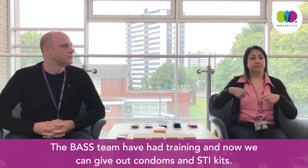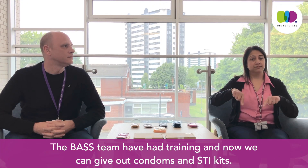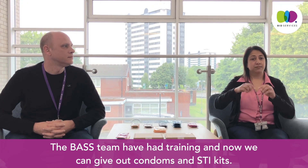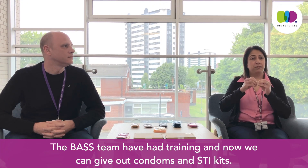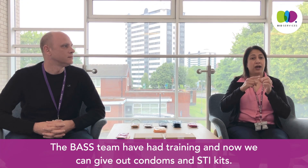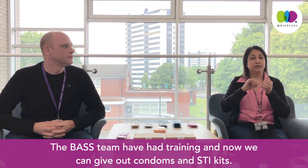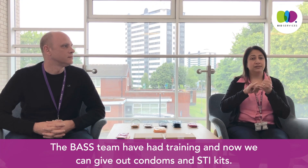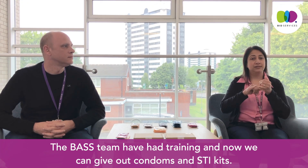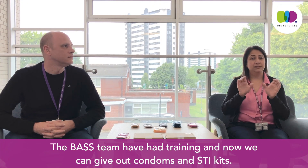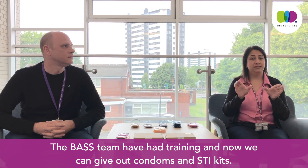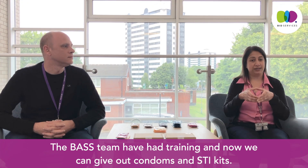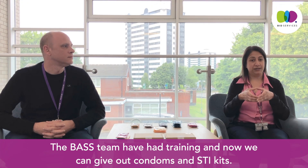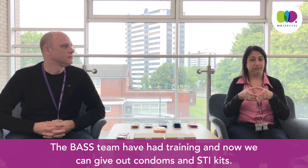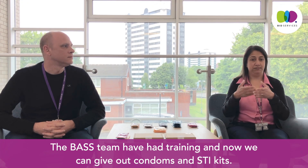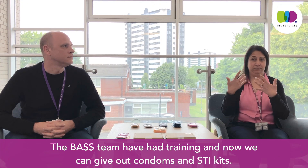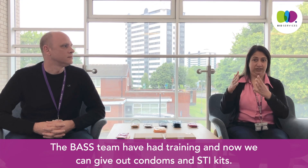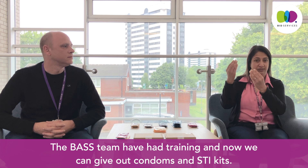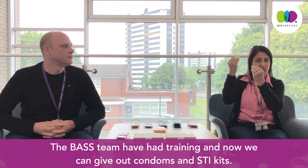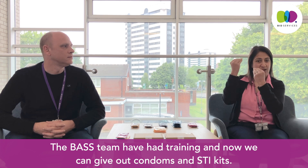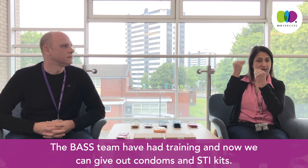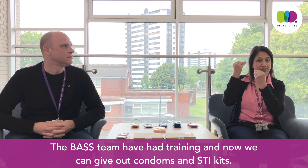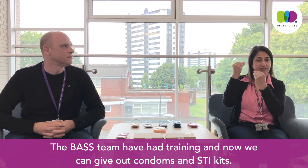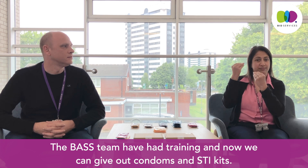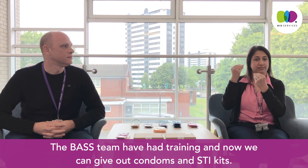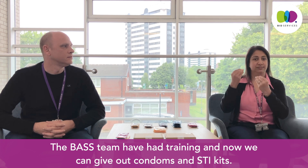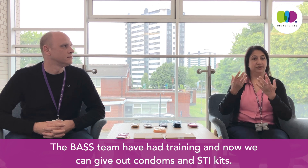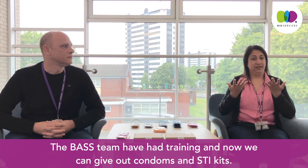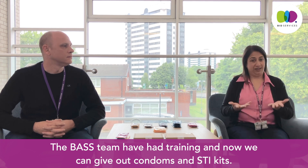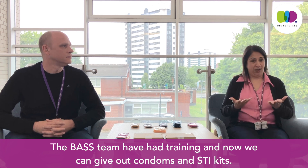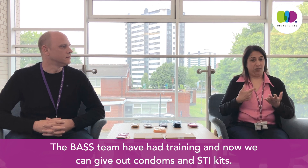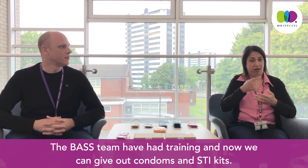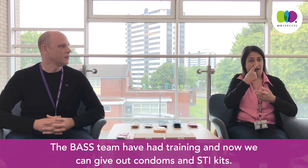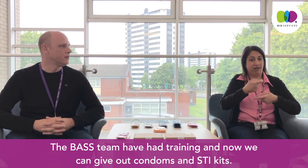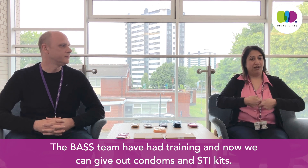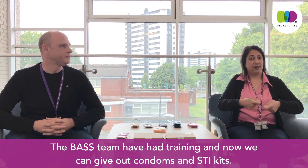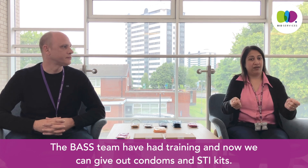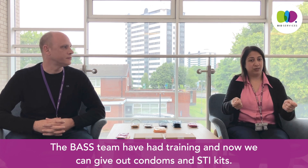The BASS team have had training and now we can give out condoms